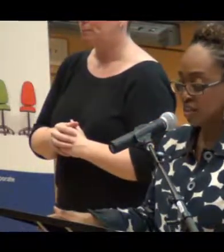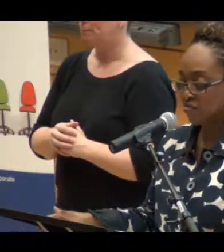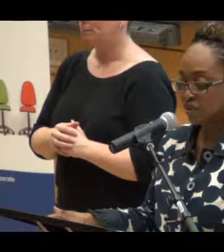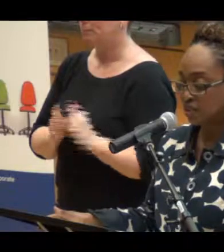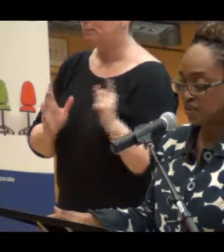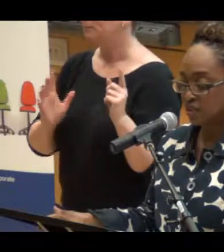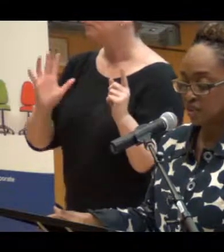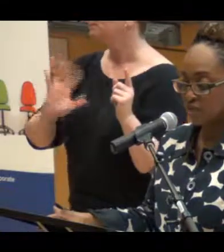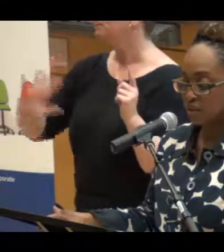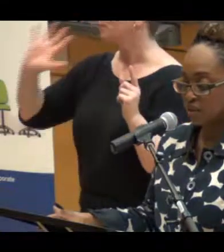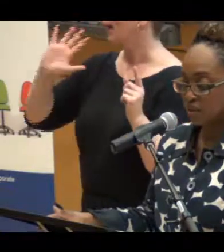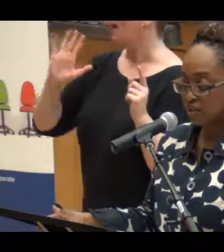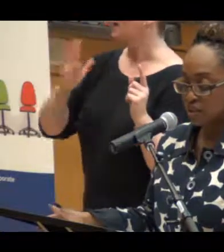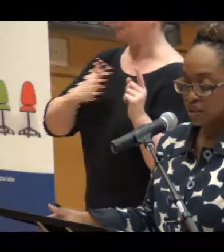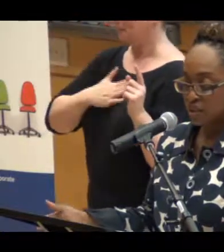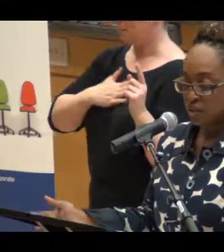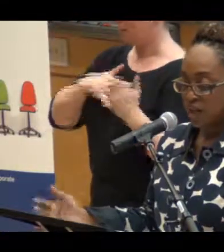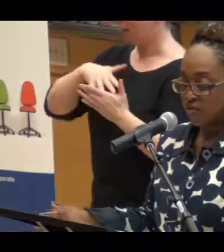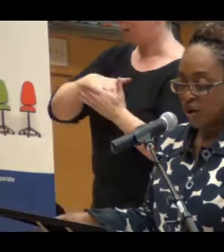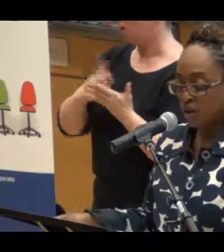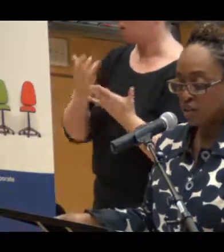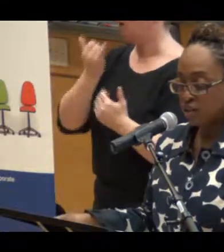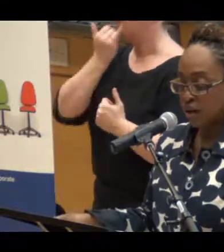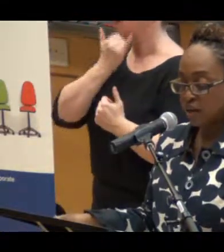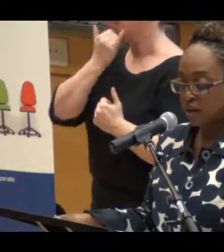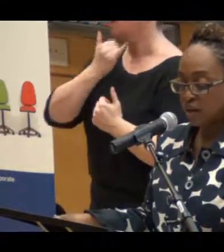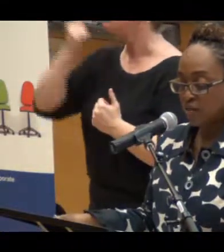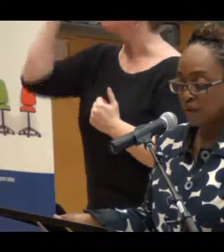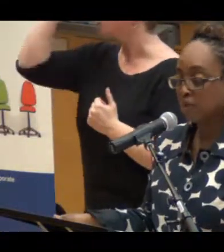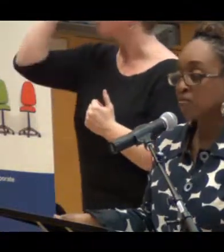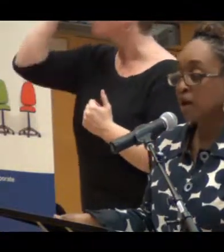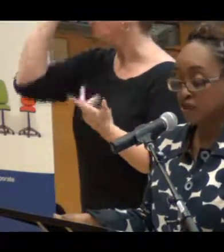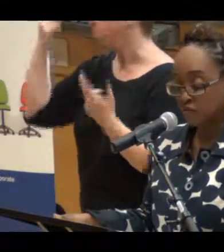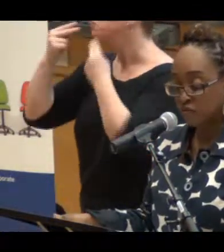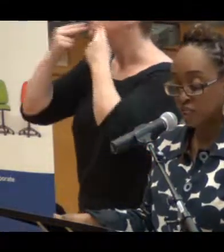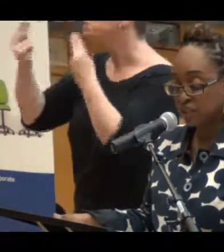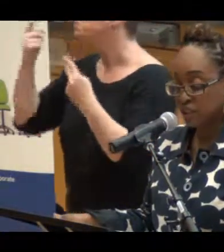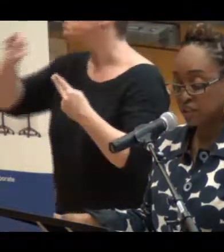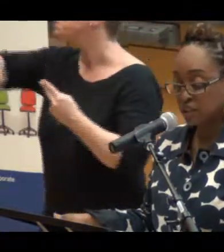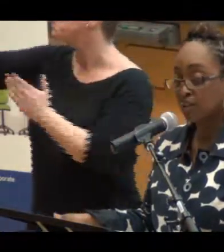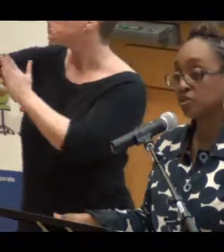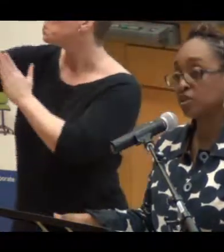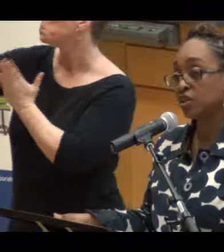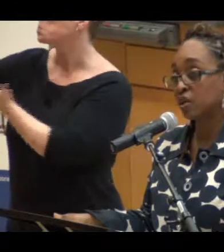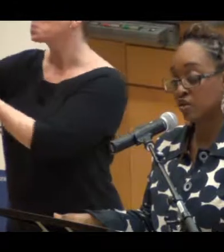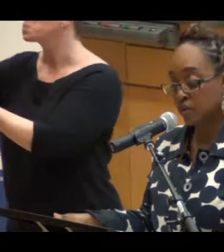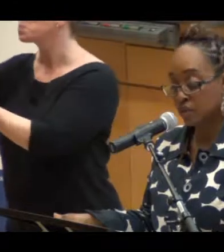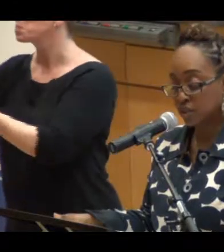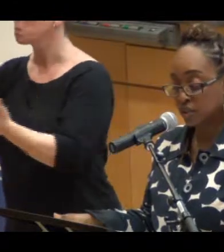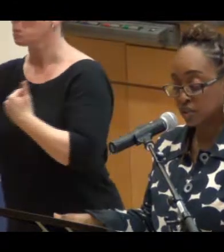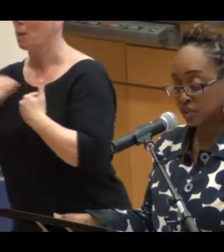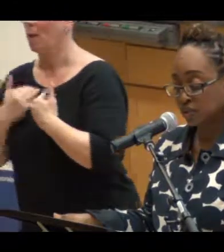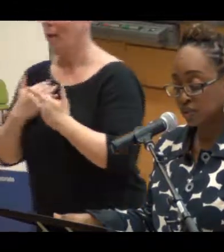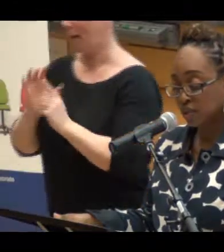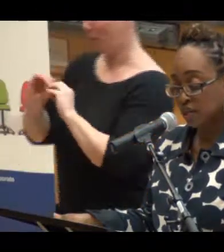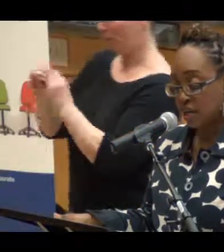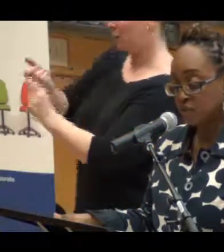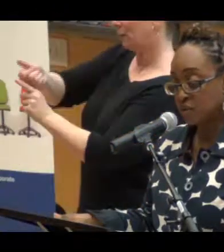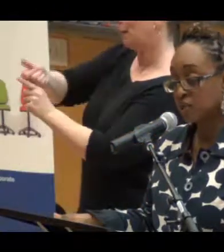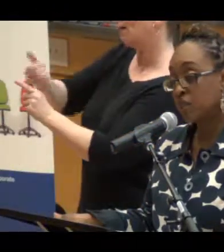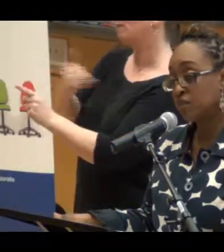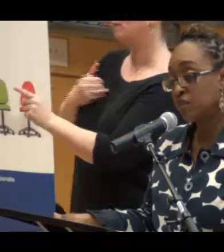the mistake of believing that we could have honest dialogue about the impact of race-based assumptions on our organization.